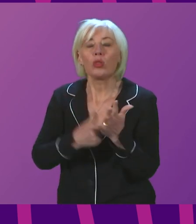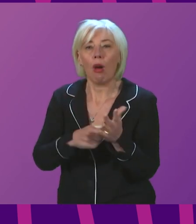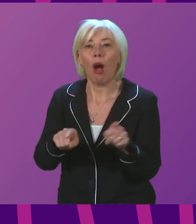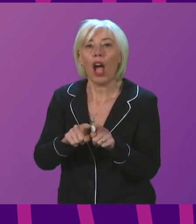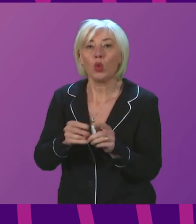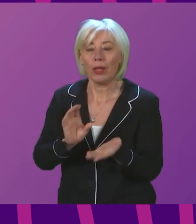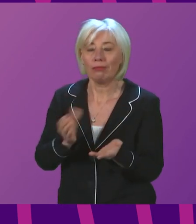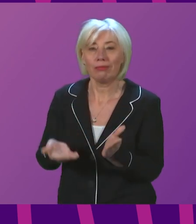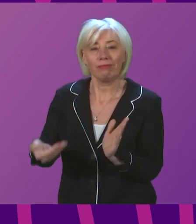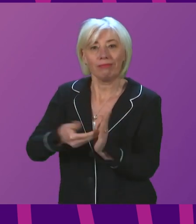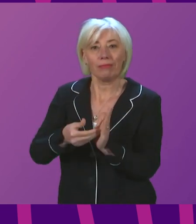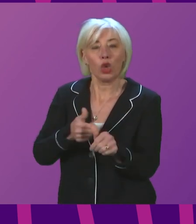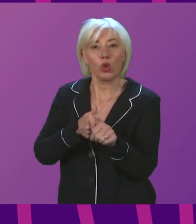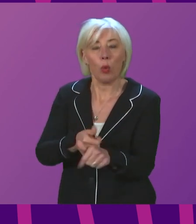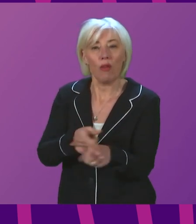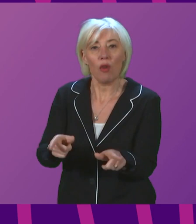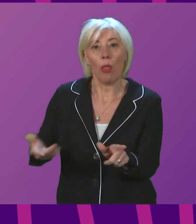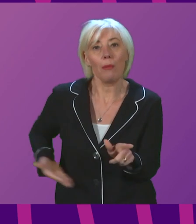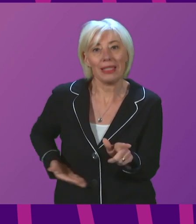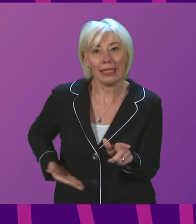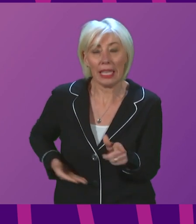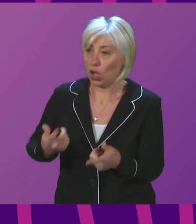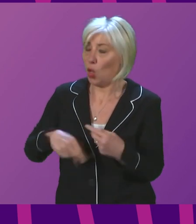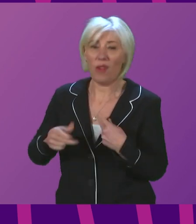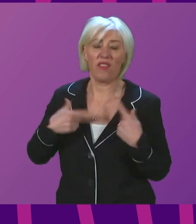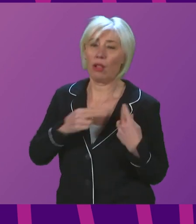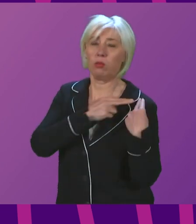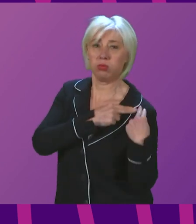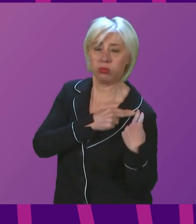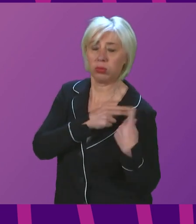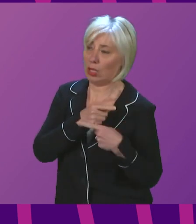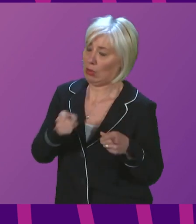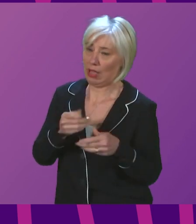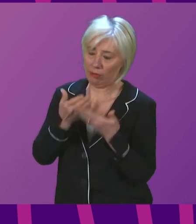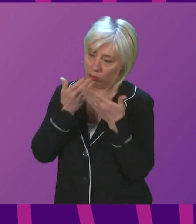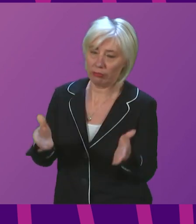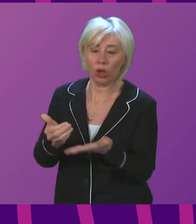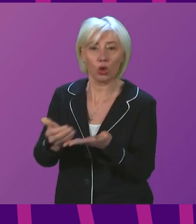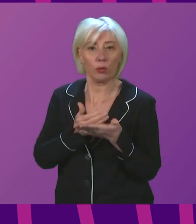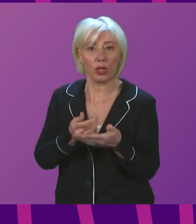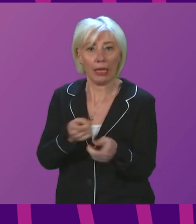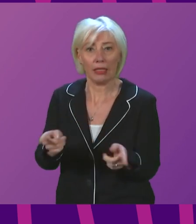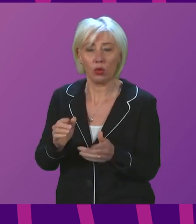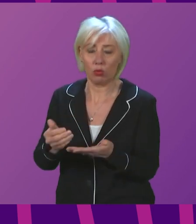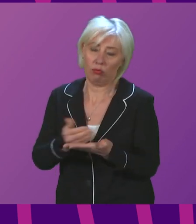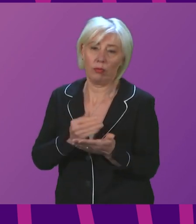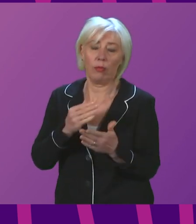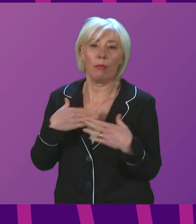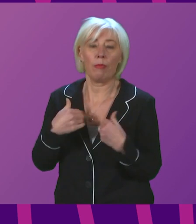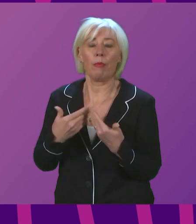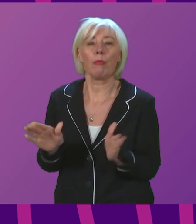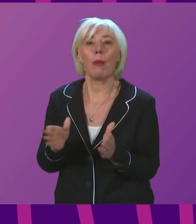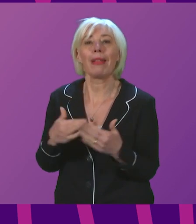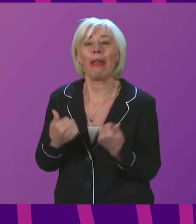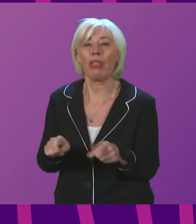many businesses affected by the advice we feel duty-bound to give in the interests of protecting public health. First, though,